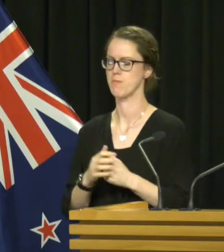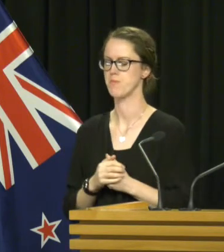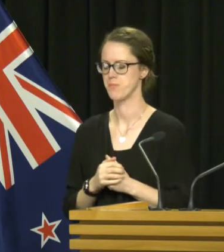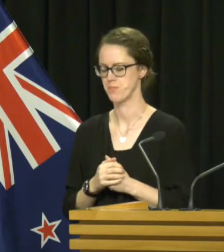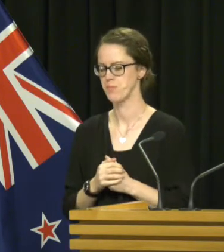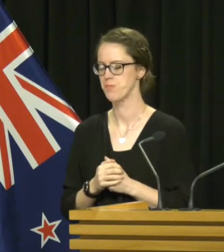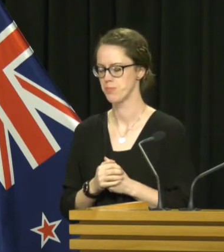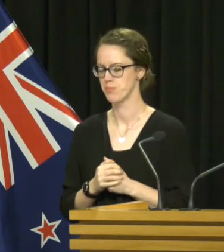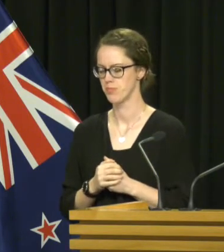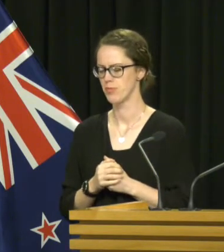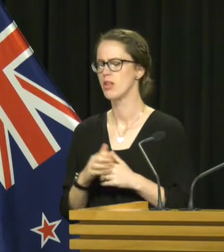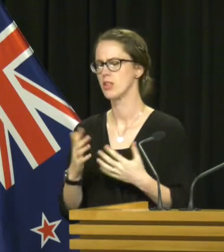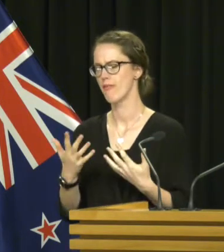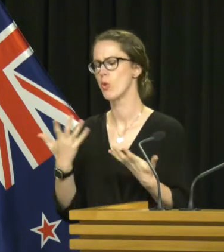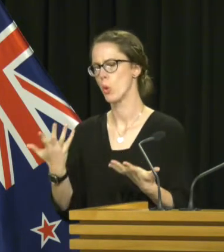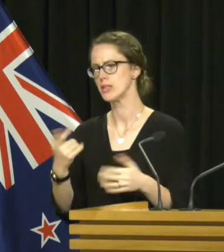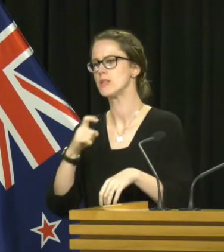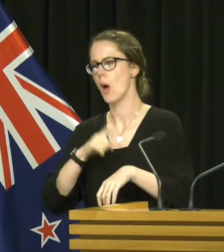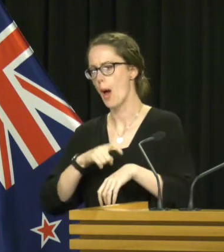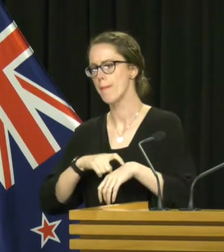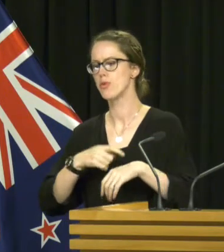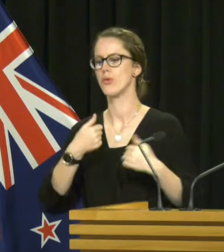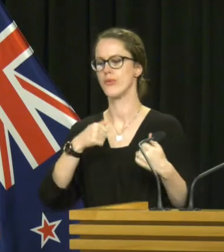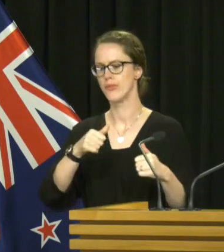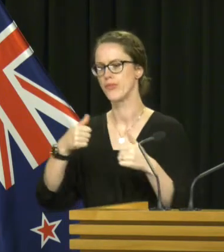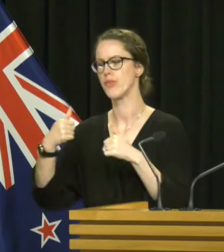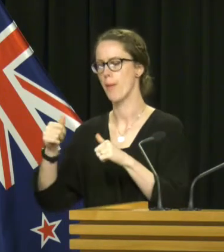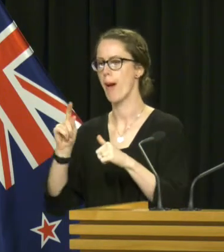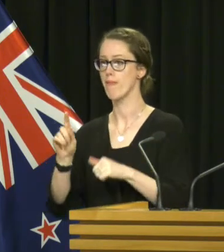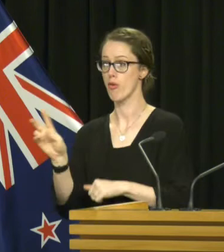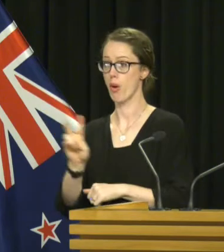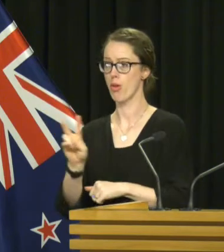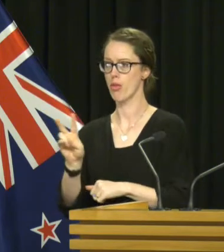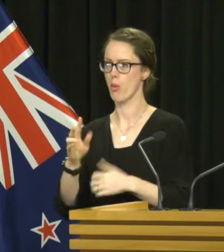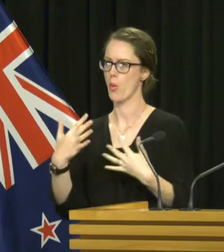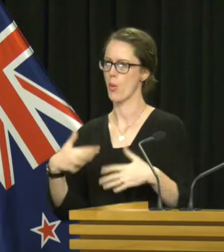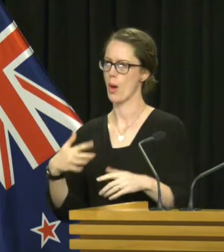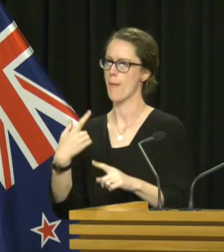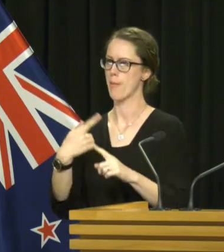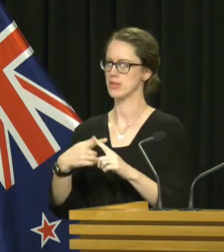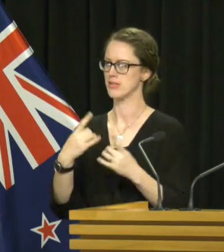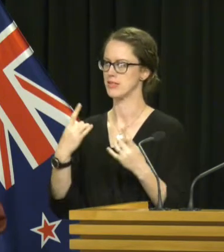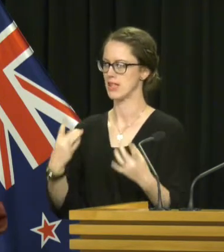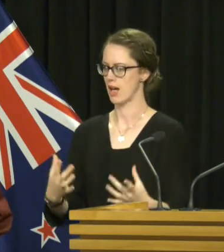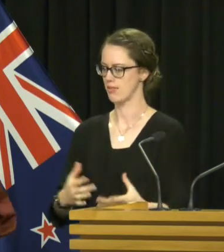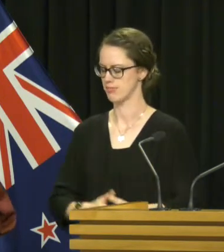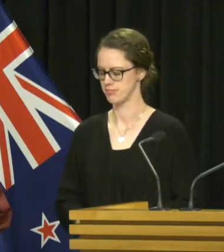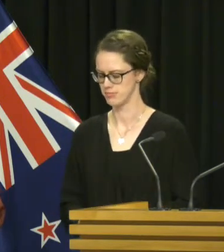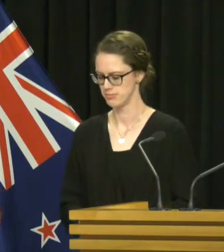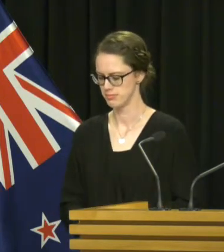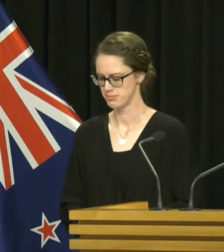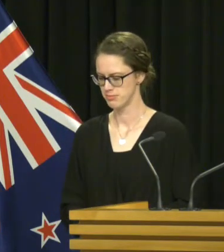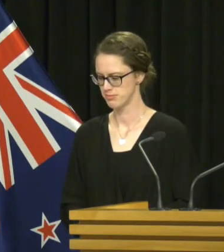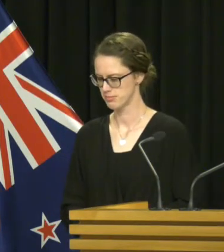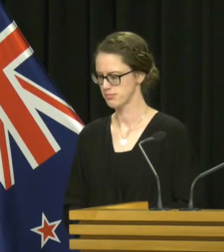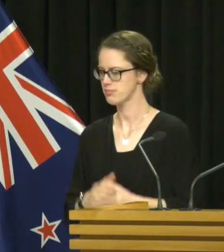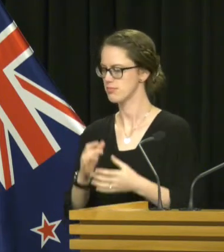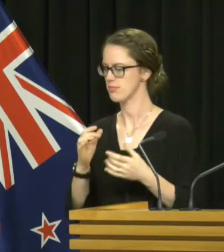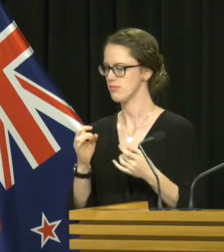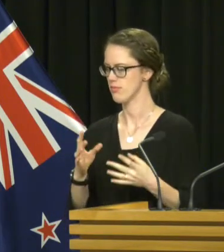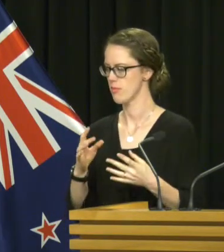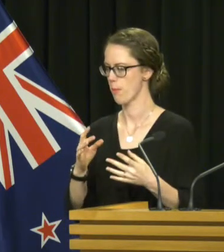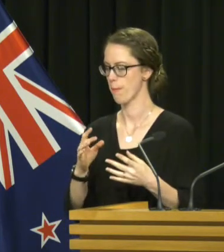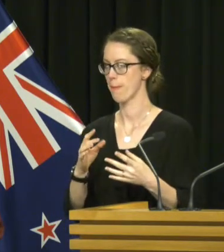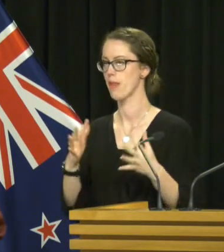And again, whilst it will take time, in both cases I think we've made very, very good starts. Starting with the recess